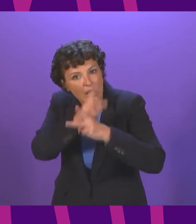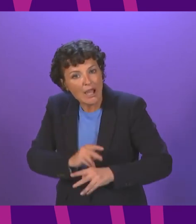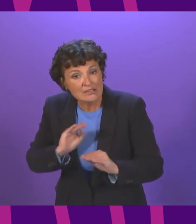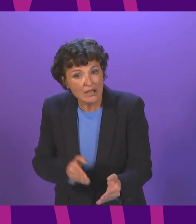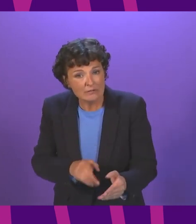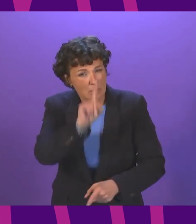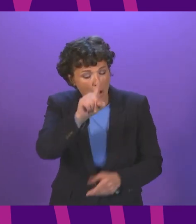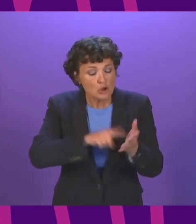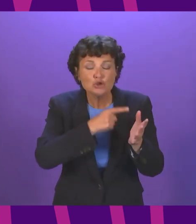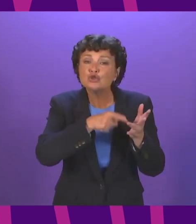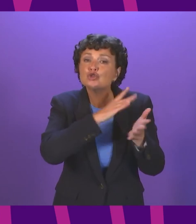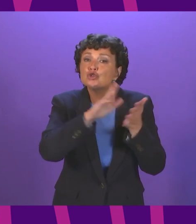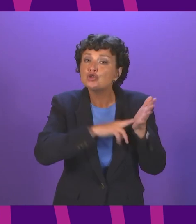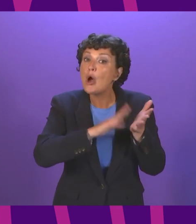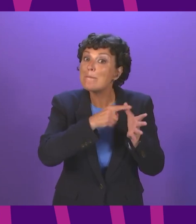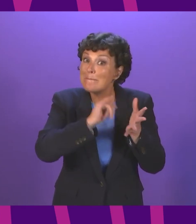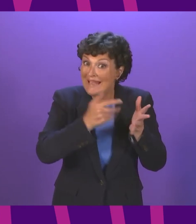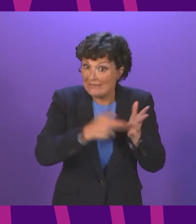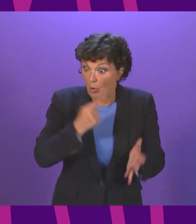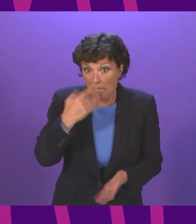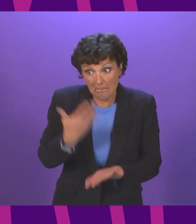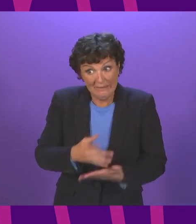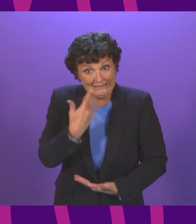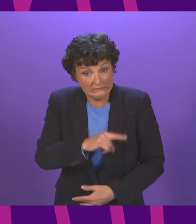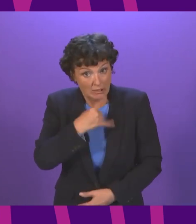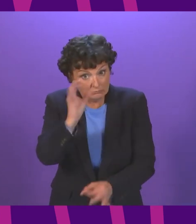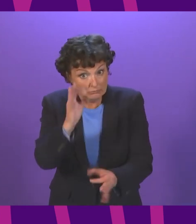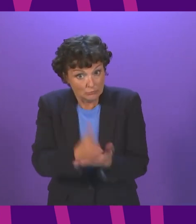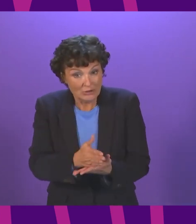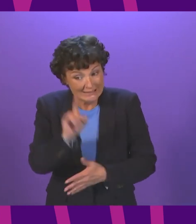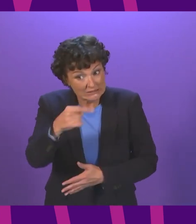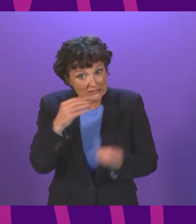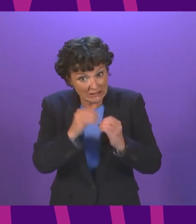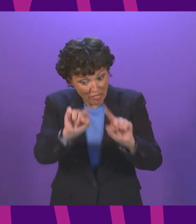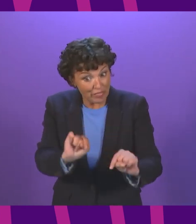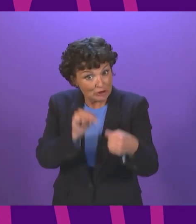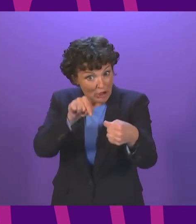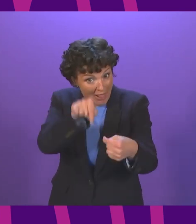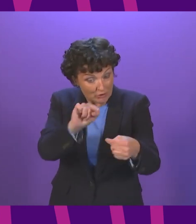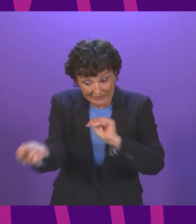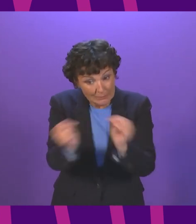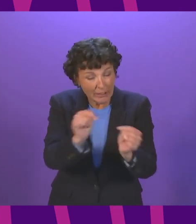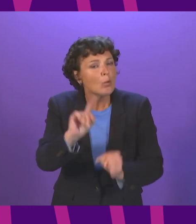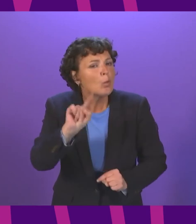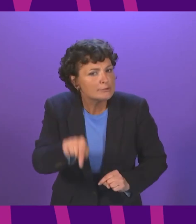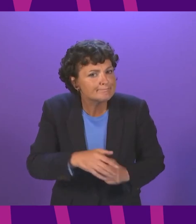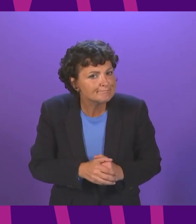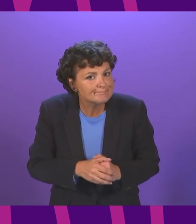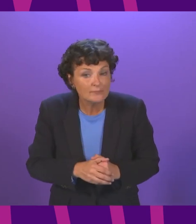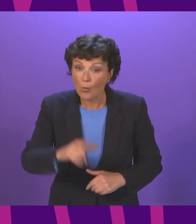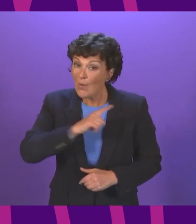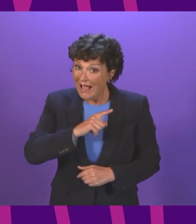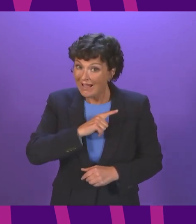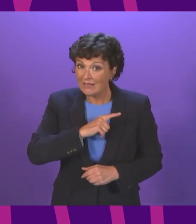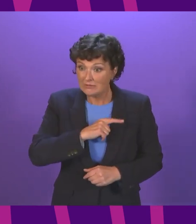John Mason accurately highlighted the challenge that will lie at the heart of this debate because there are